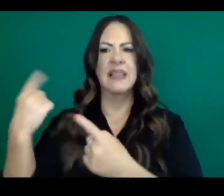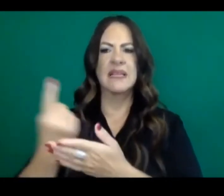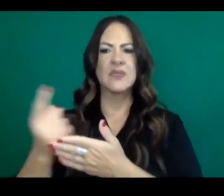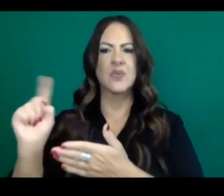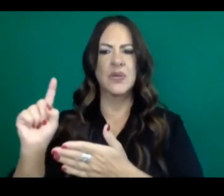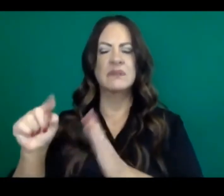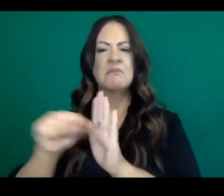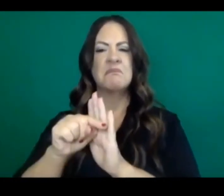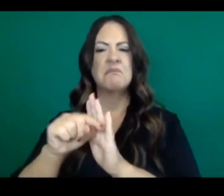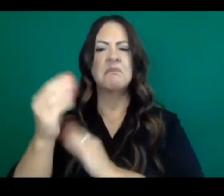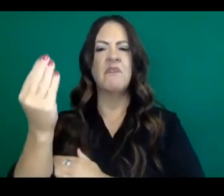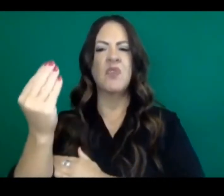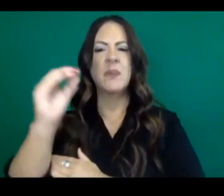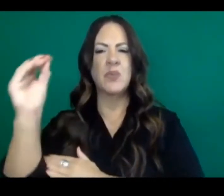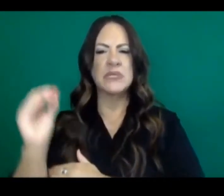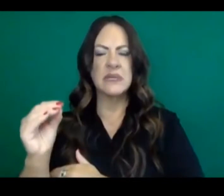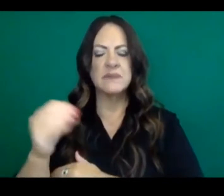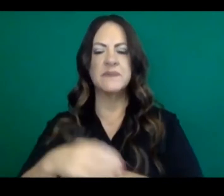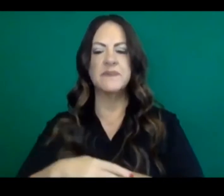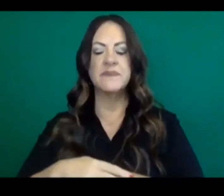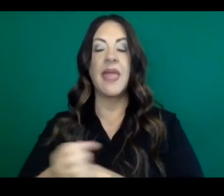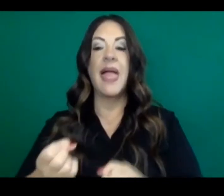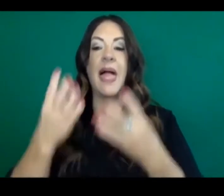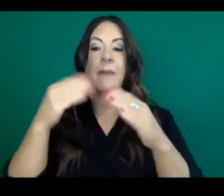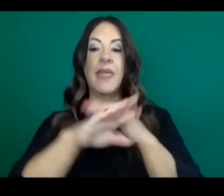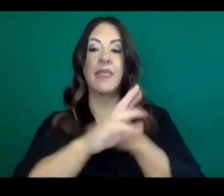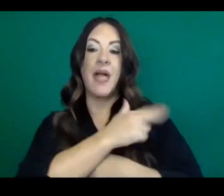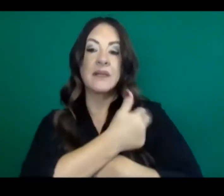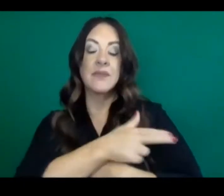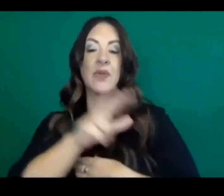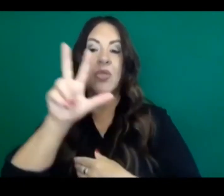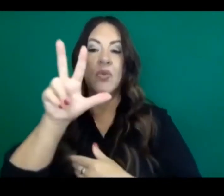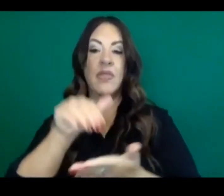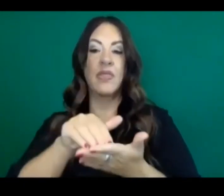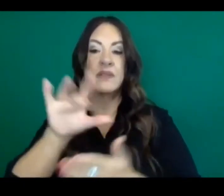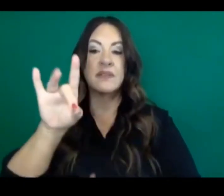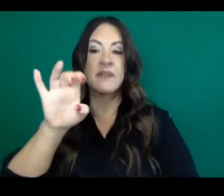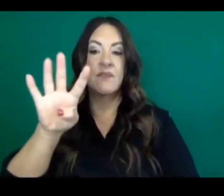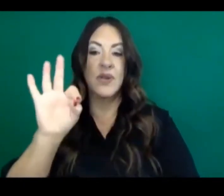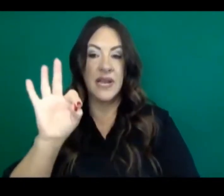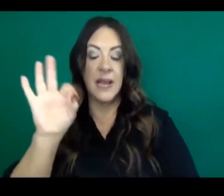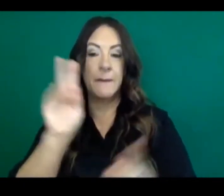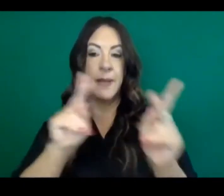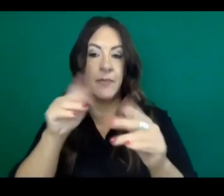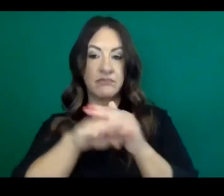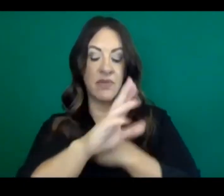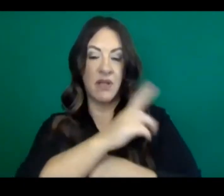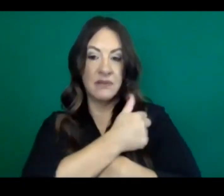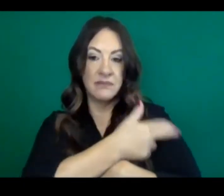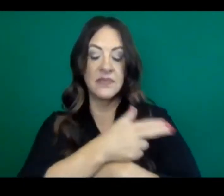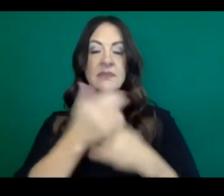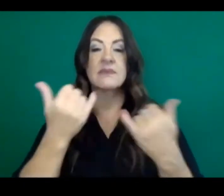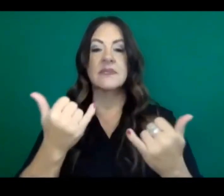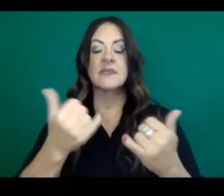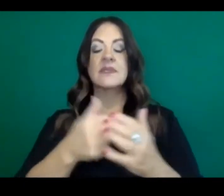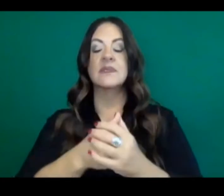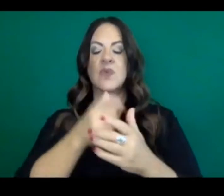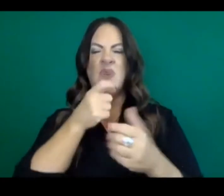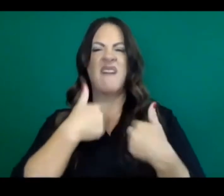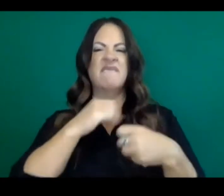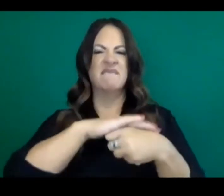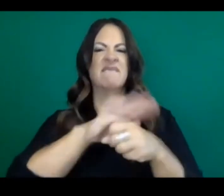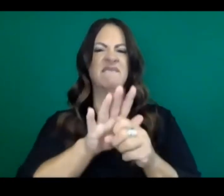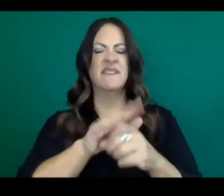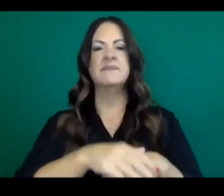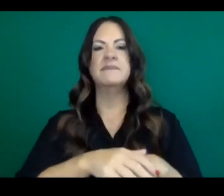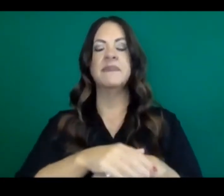14%. Of hospitalizations, 3,849 hospitalizations today of COVID patients, and that is